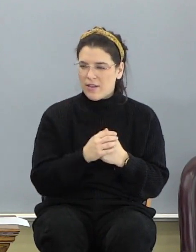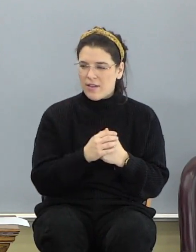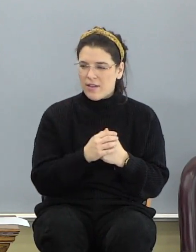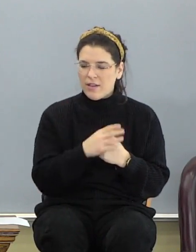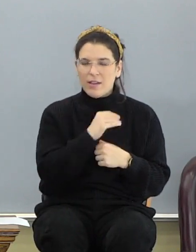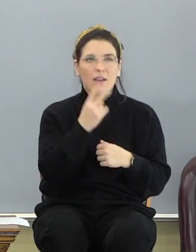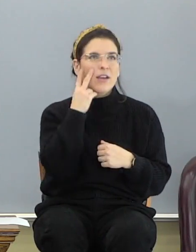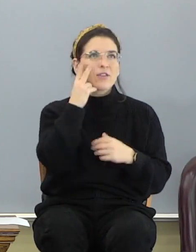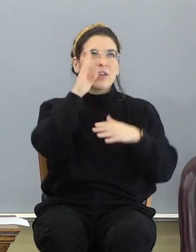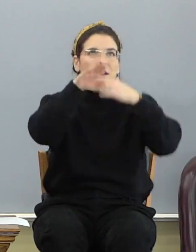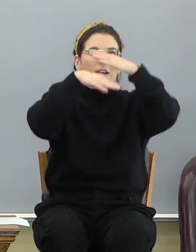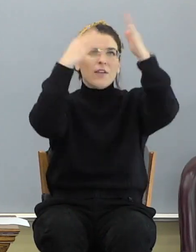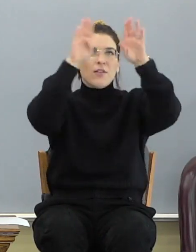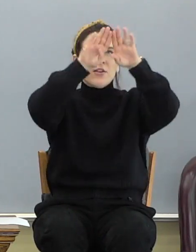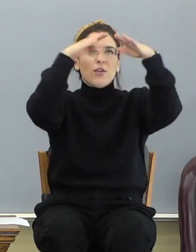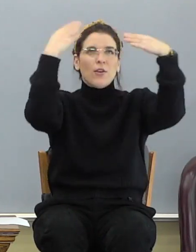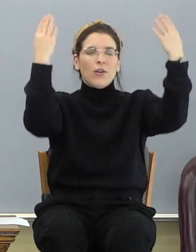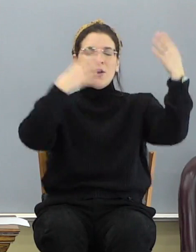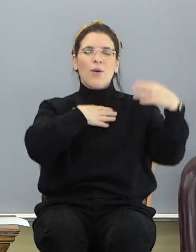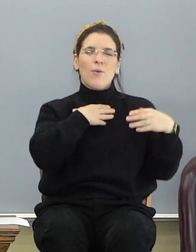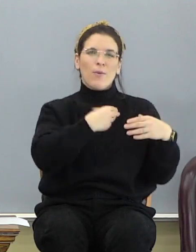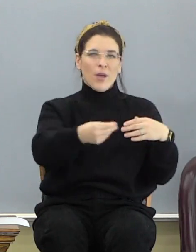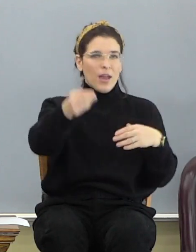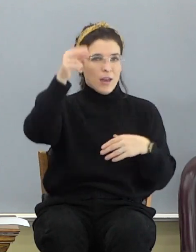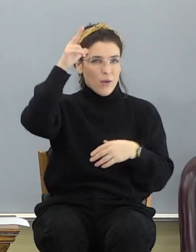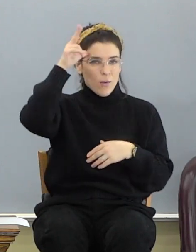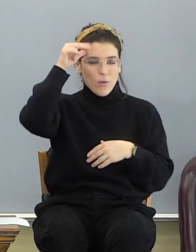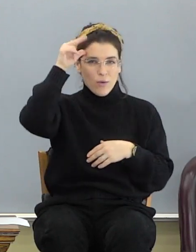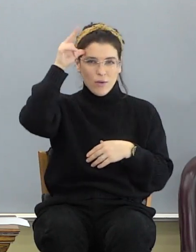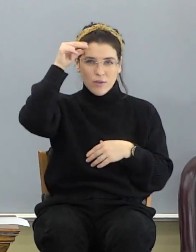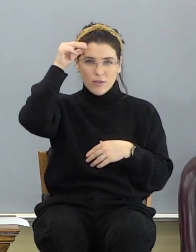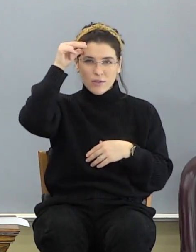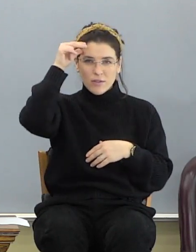And I saw heaven open, and behold, a white horse.